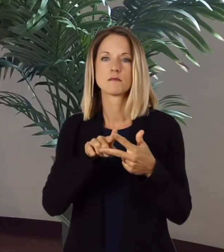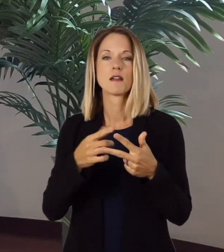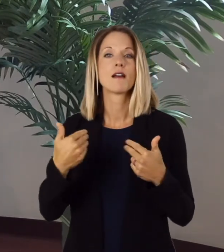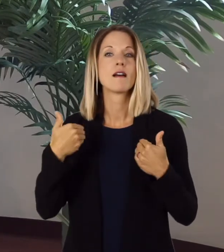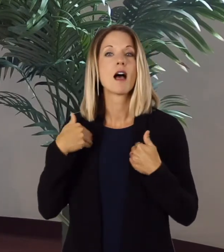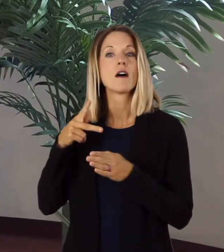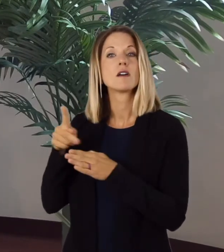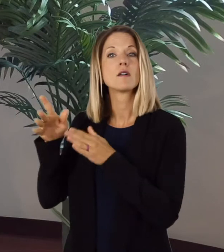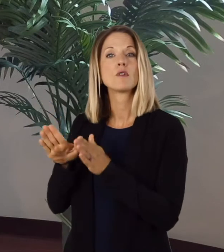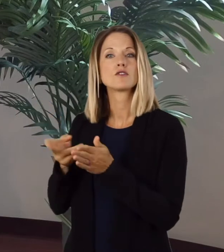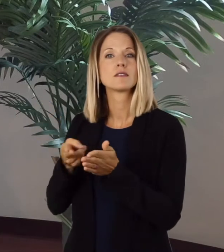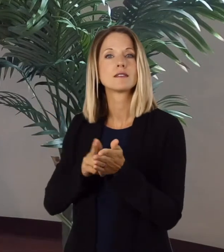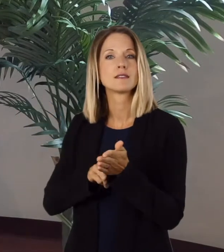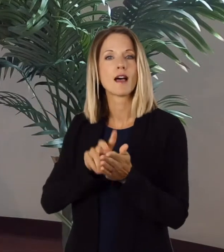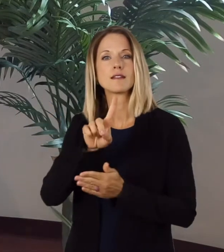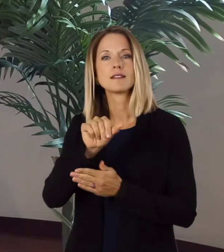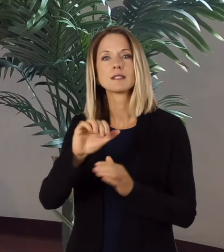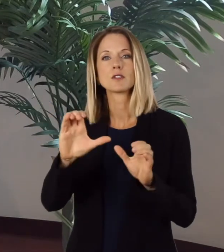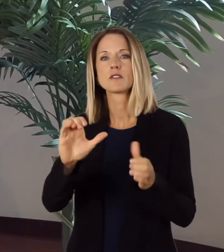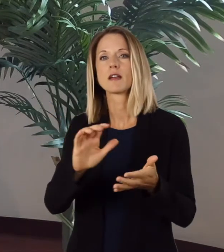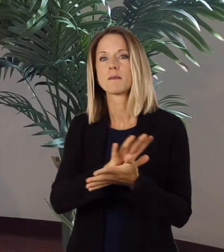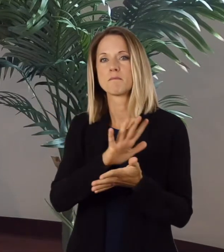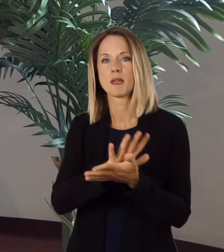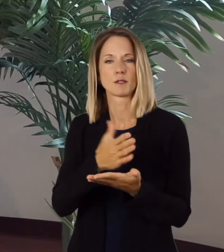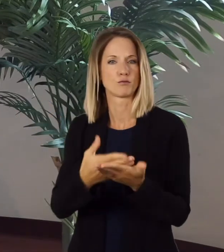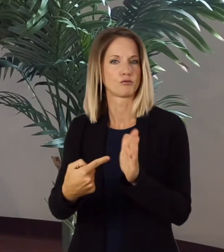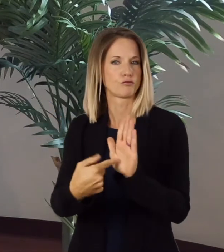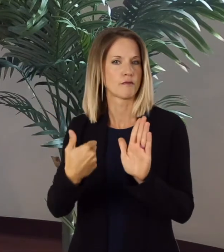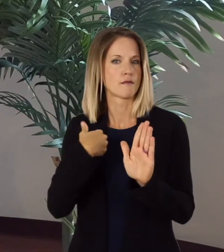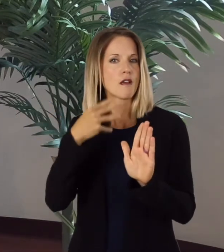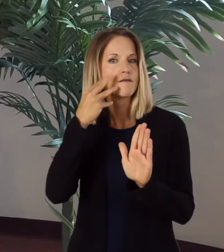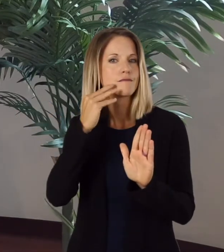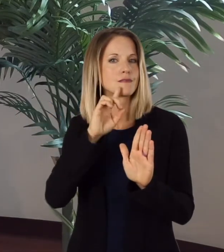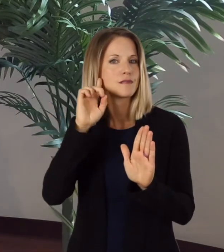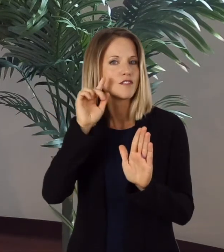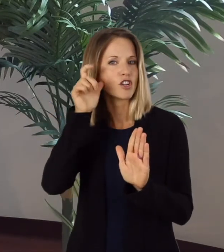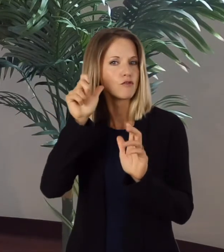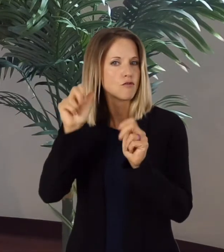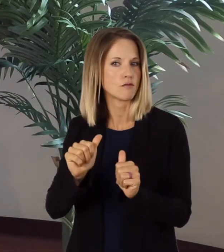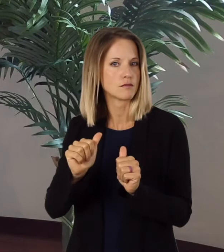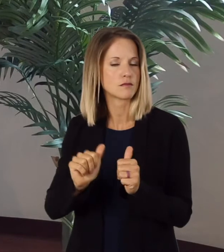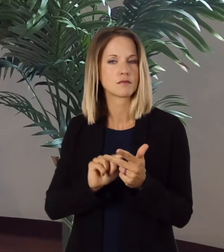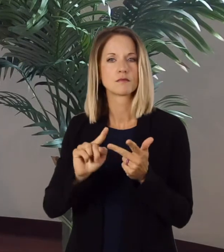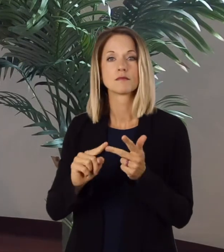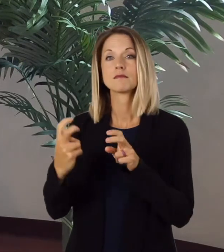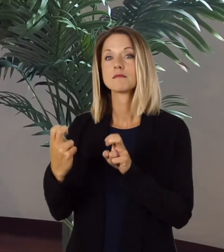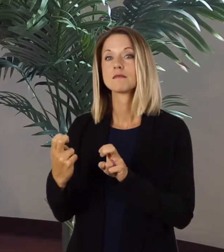disability certification that you have hearing loss, complete an interview with an ATLA specialist to determine the appropriate